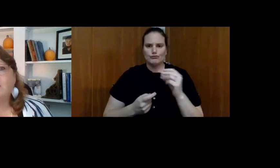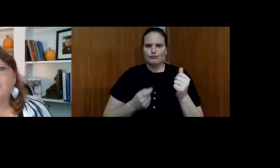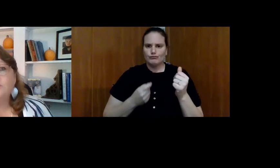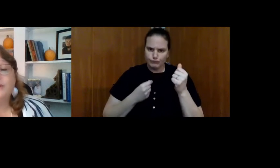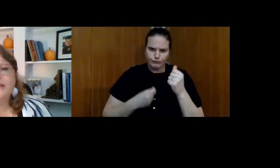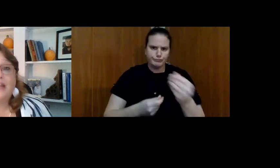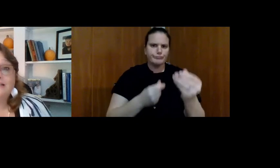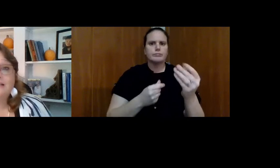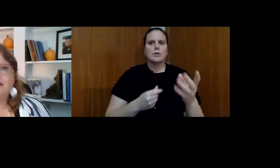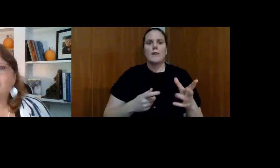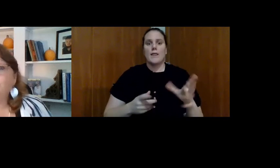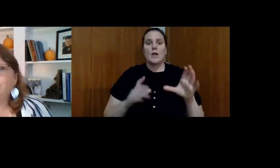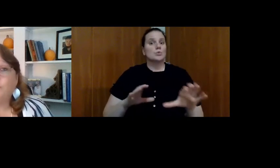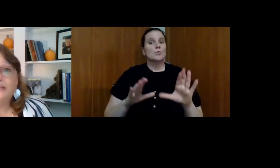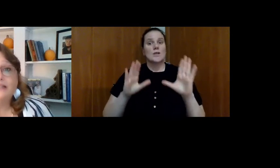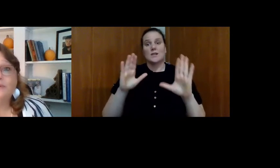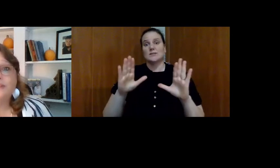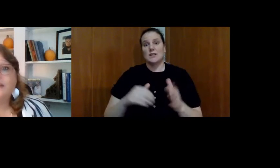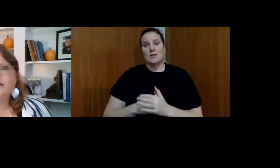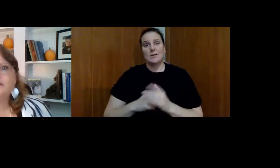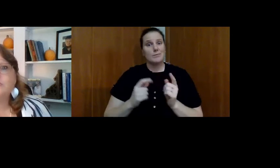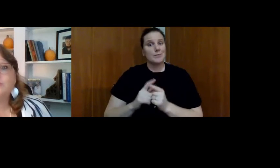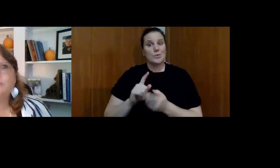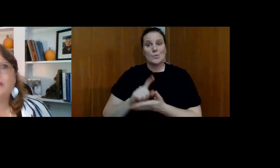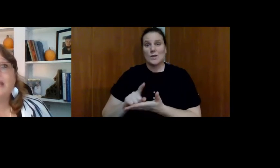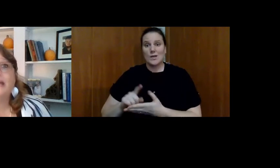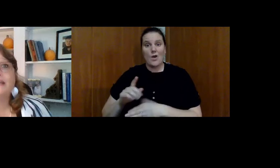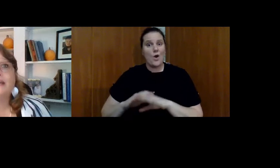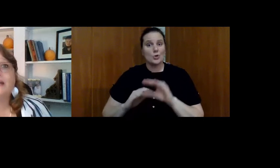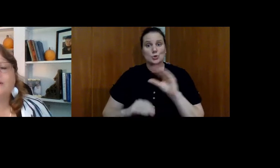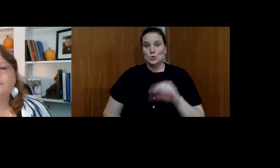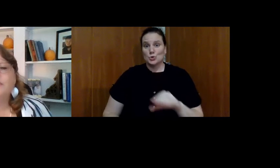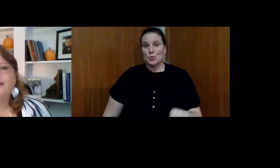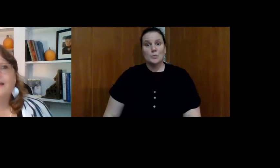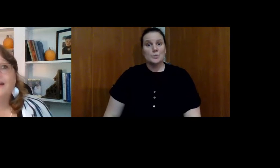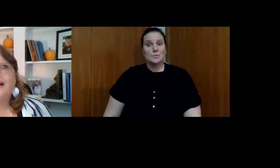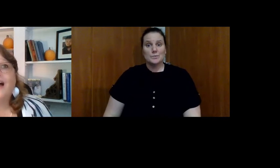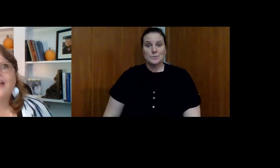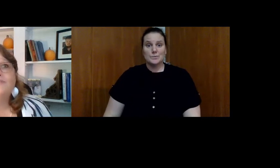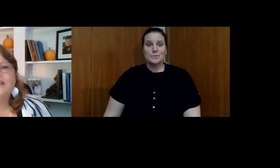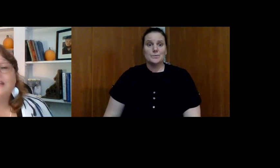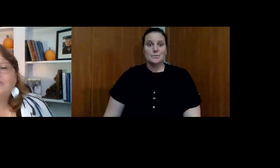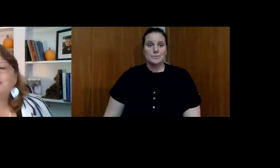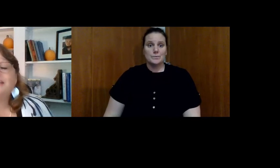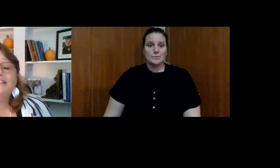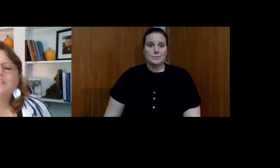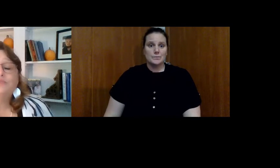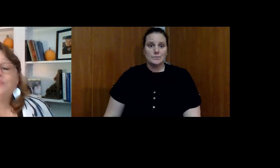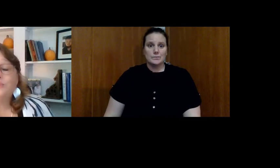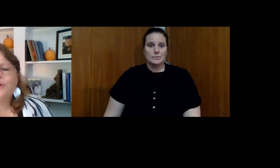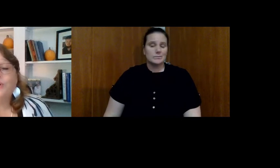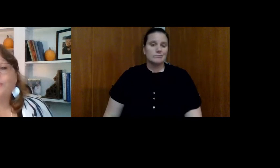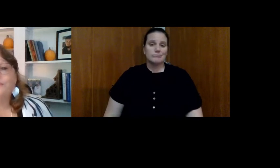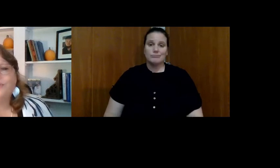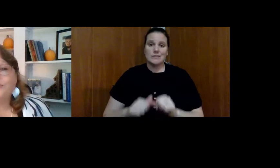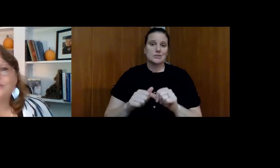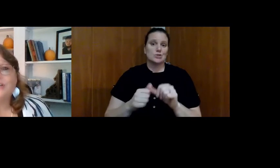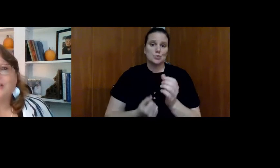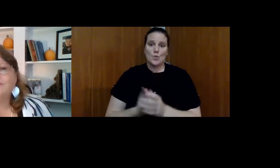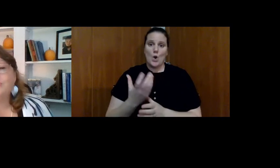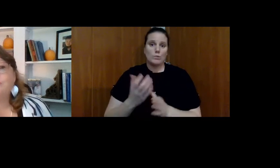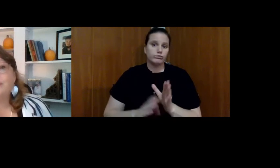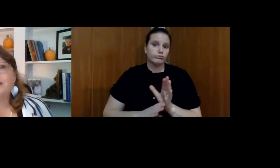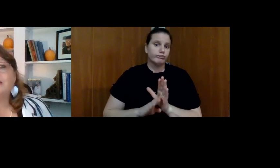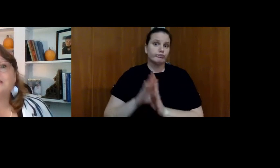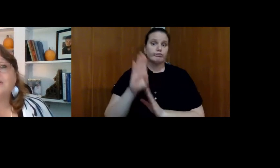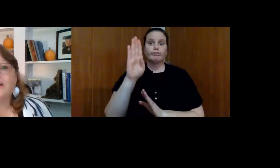they are doing excellent. They meet weekly with it on Zoom. And it's just continued to grow and flourish.